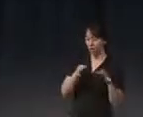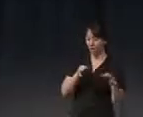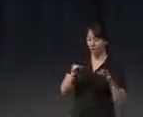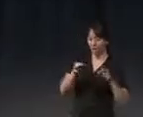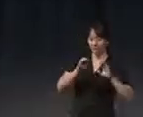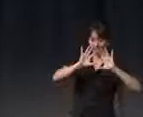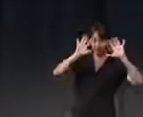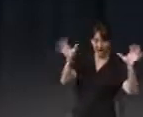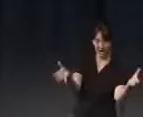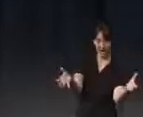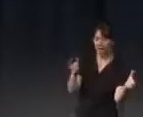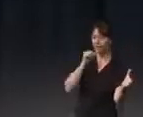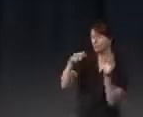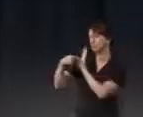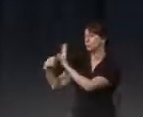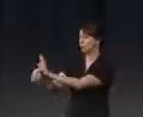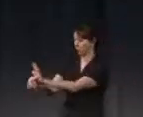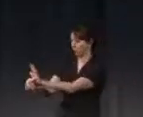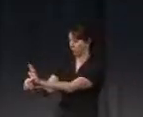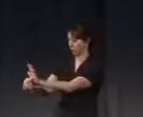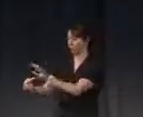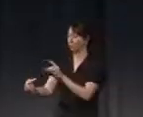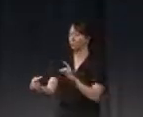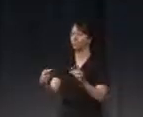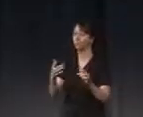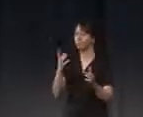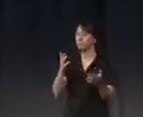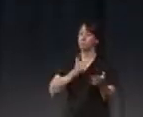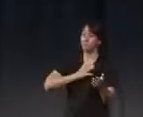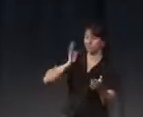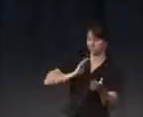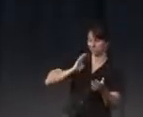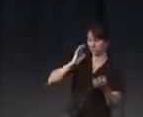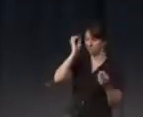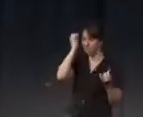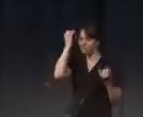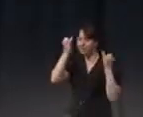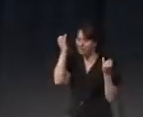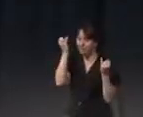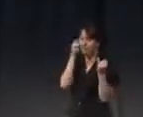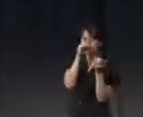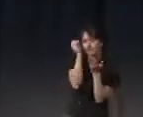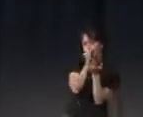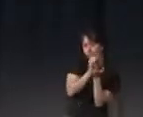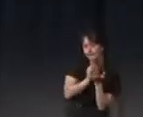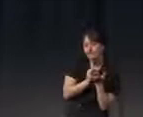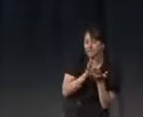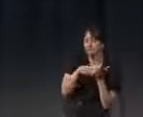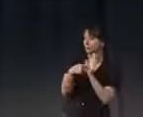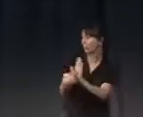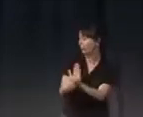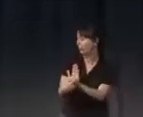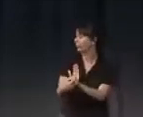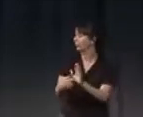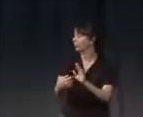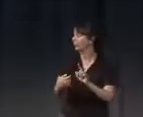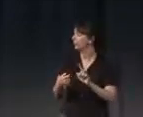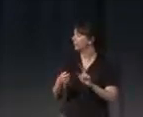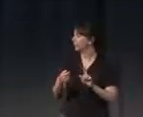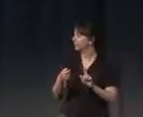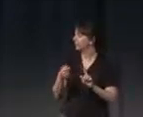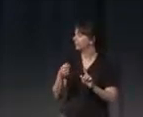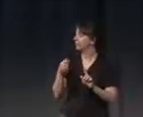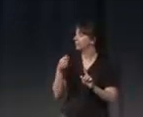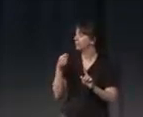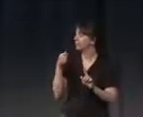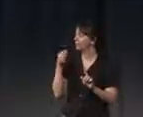some of the sketches that I was imagining. And also, you know, I'm very curious with Alva Noe later. It's like a kind of maybe